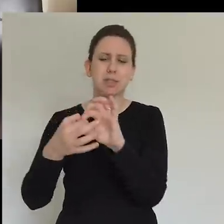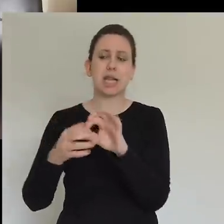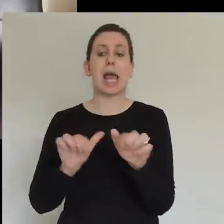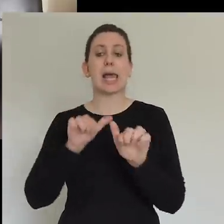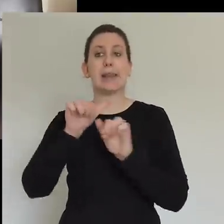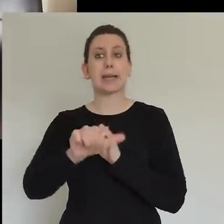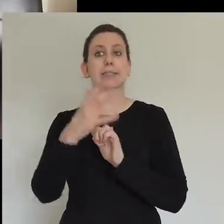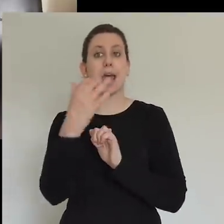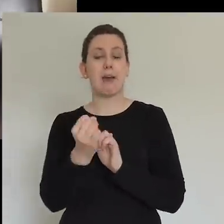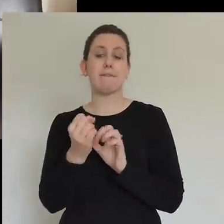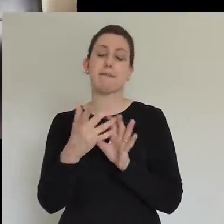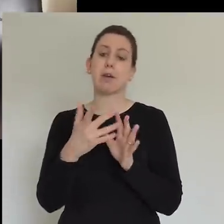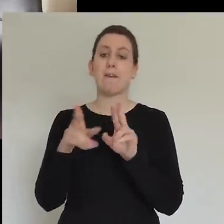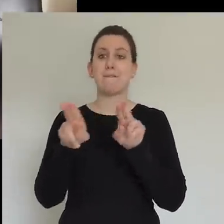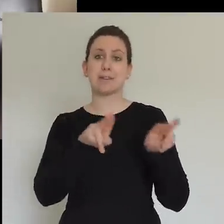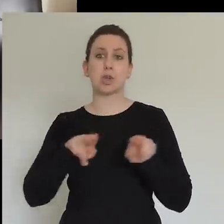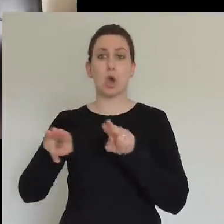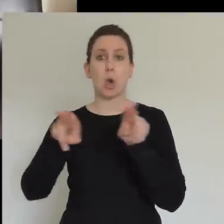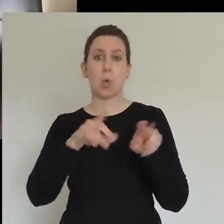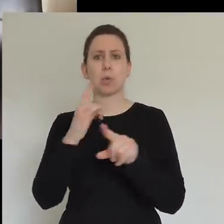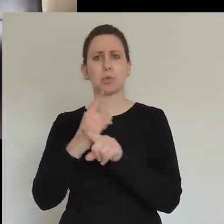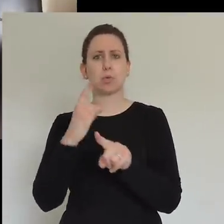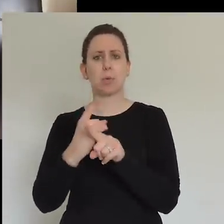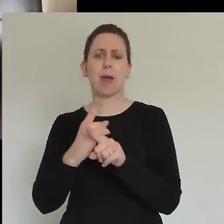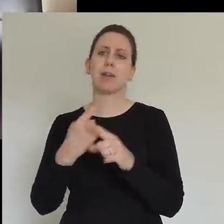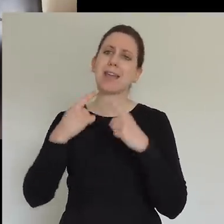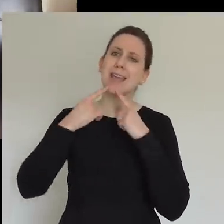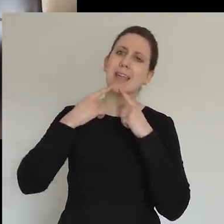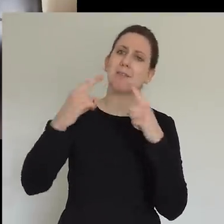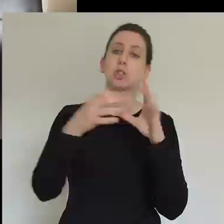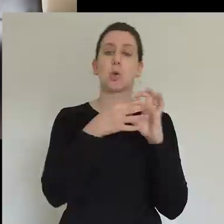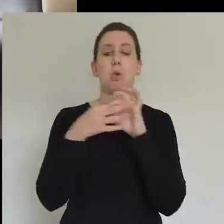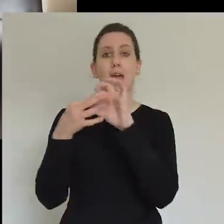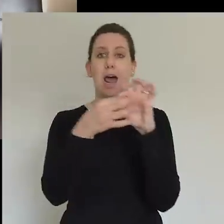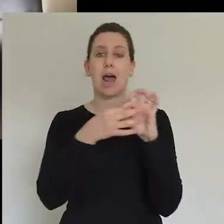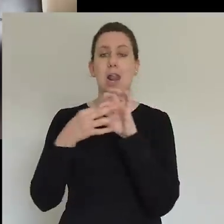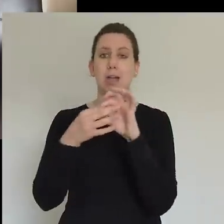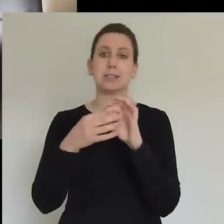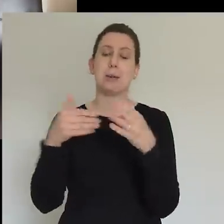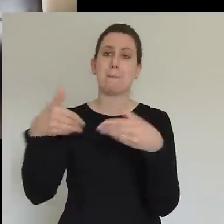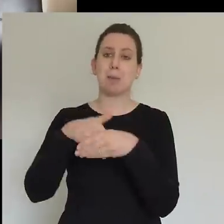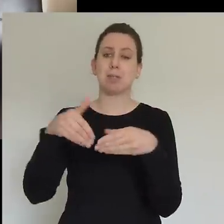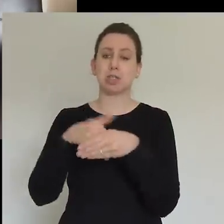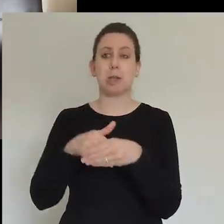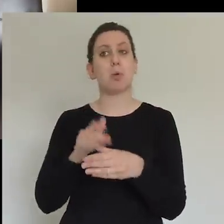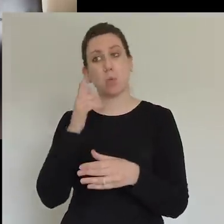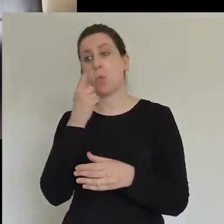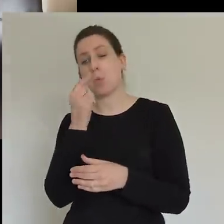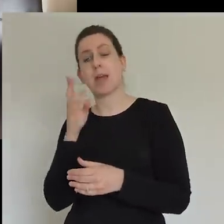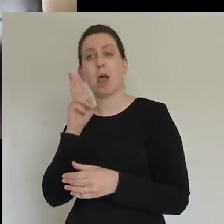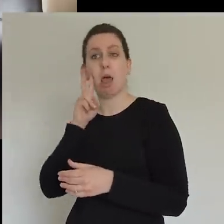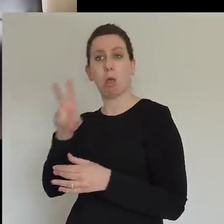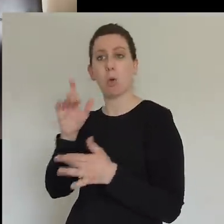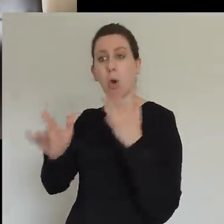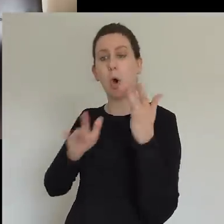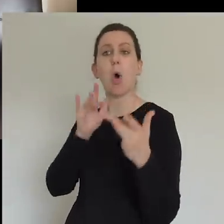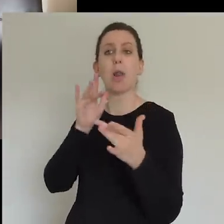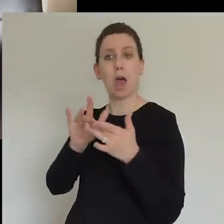If you're interested in signing up, go to eauk.org forward slash join us. Please join. Please stand with us. And please